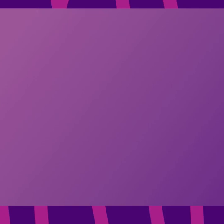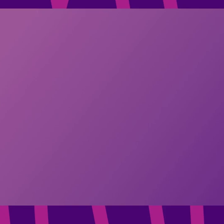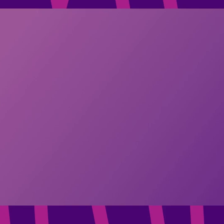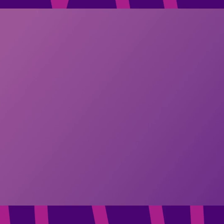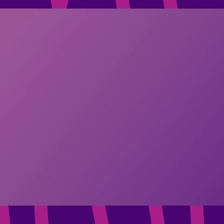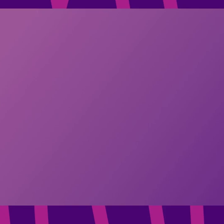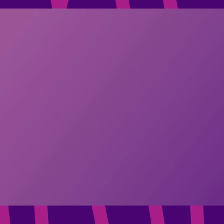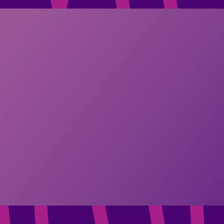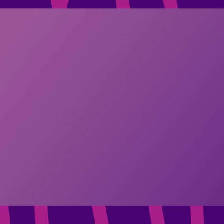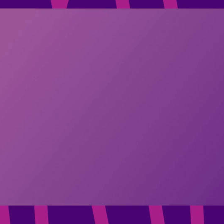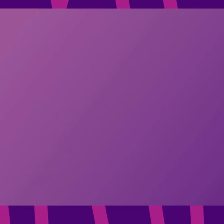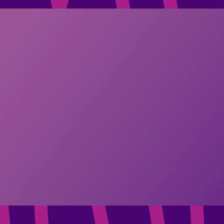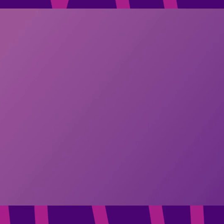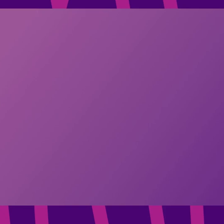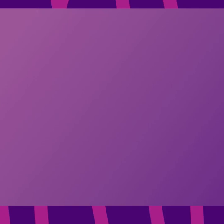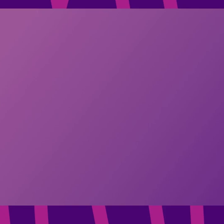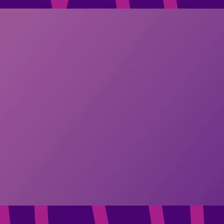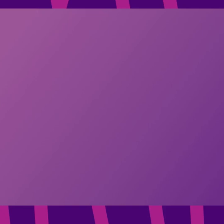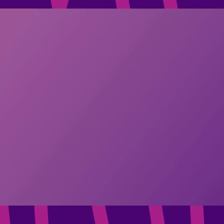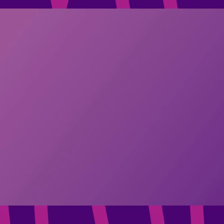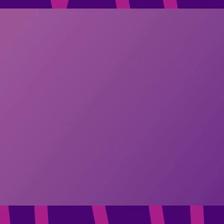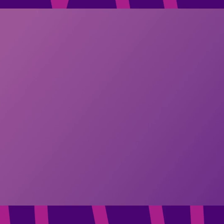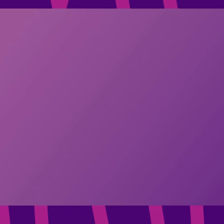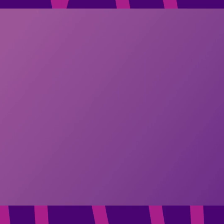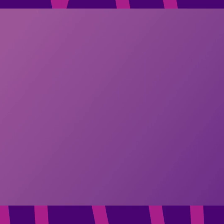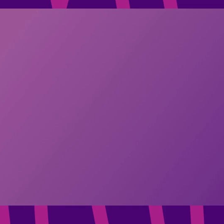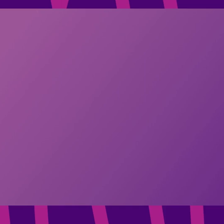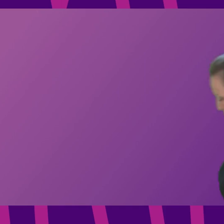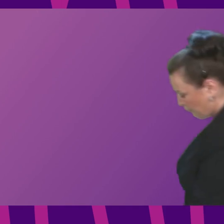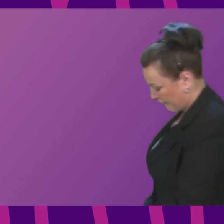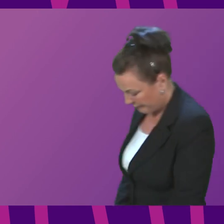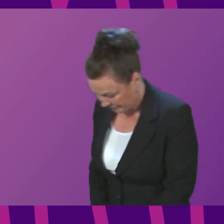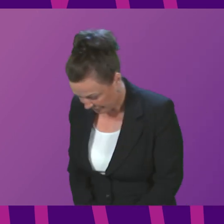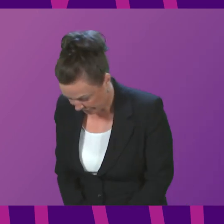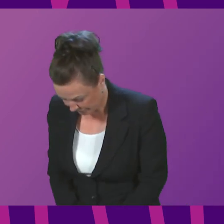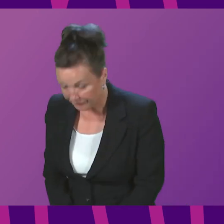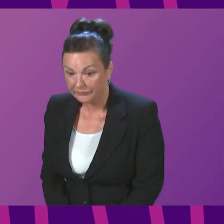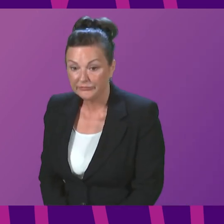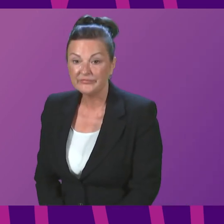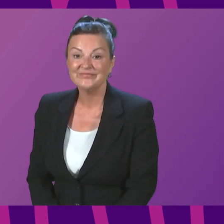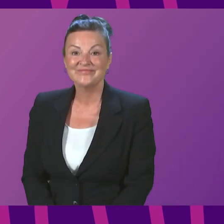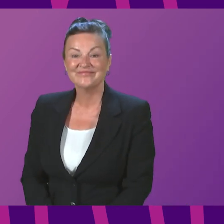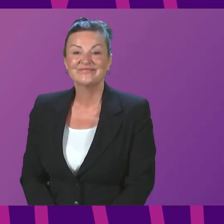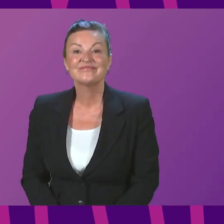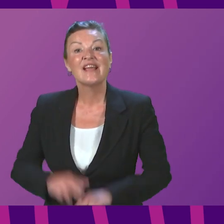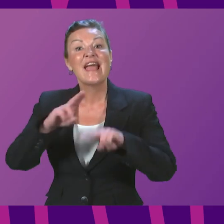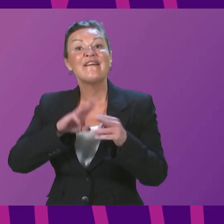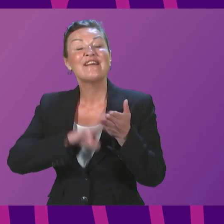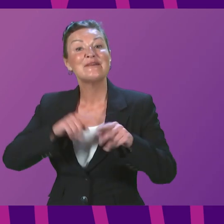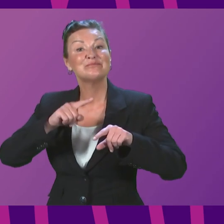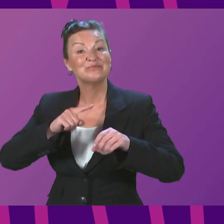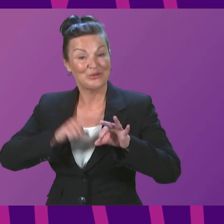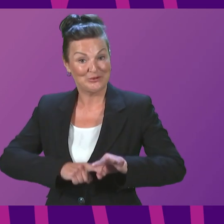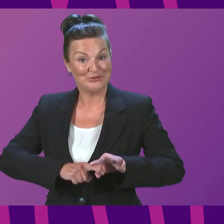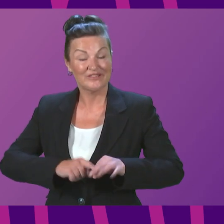That concludes general questions. The next item of business is First Minister's questions. at question number one, I call Douglas Ross. Thank you very